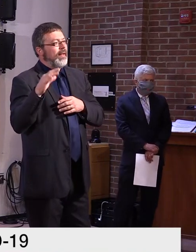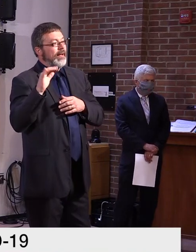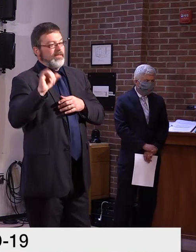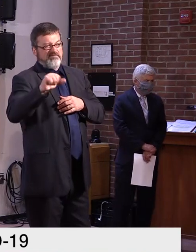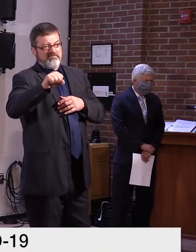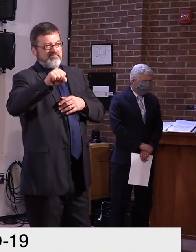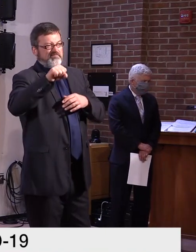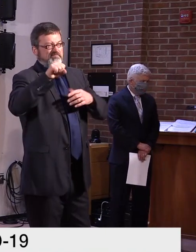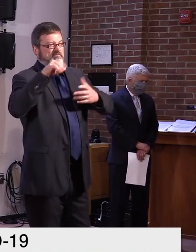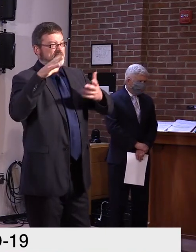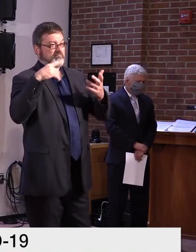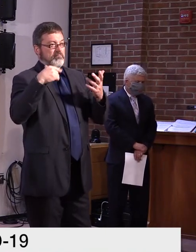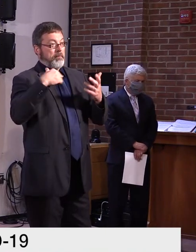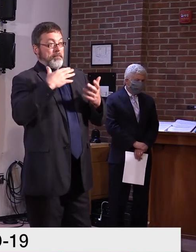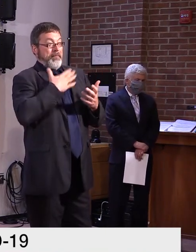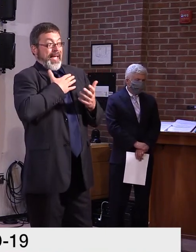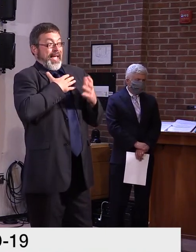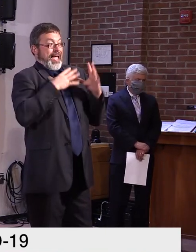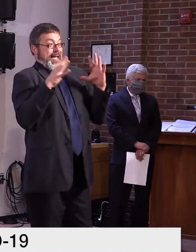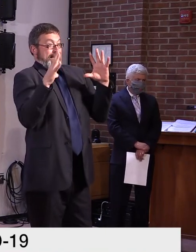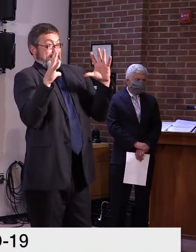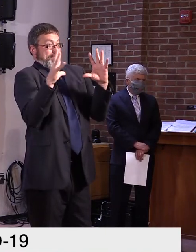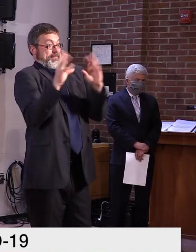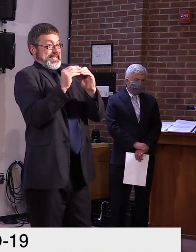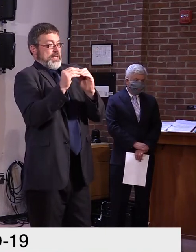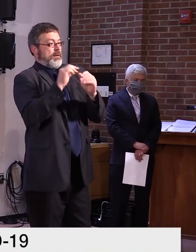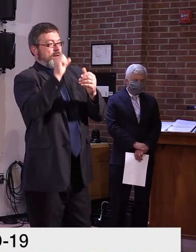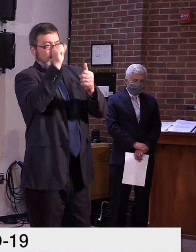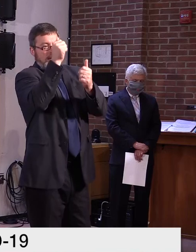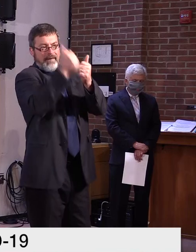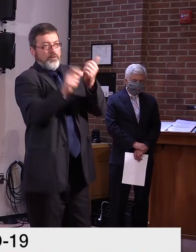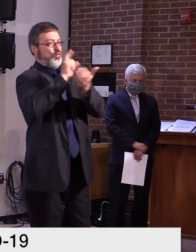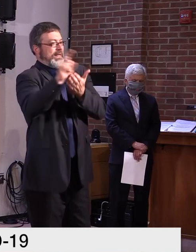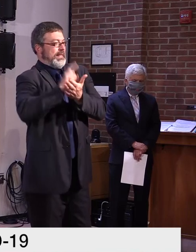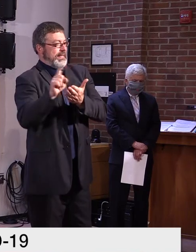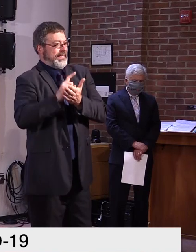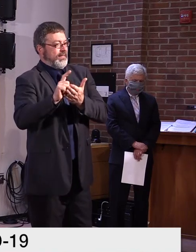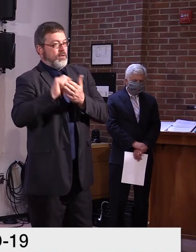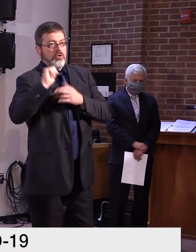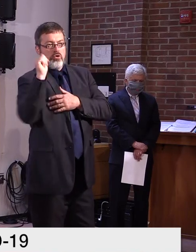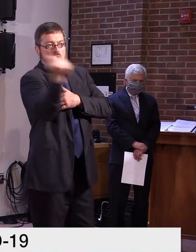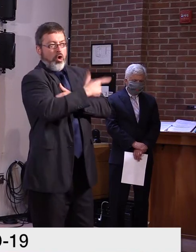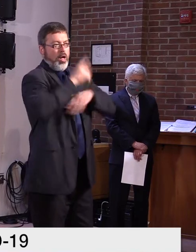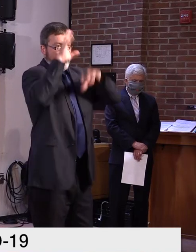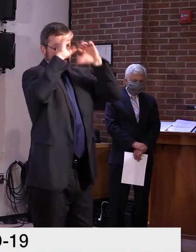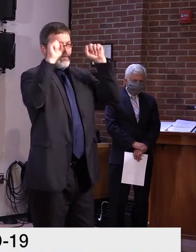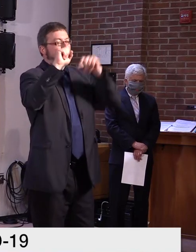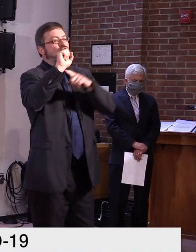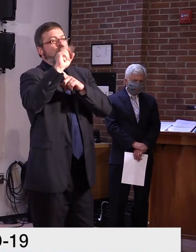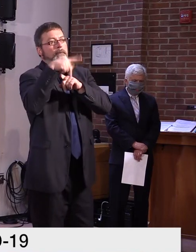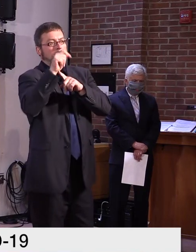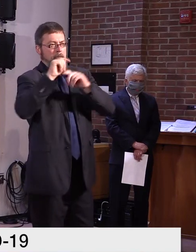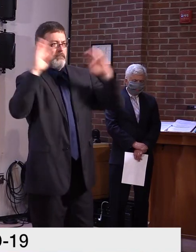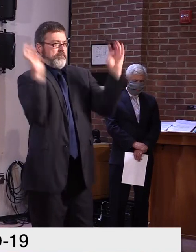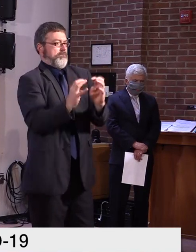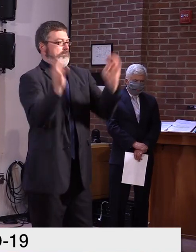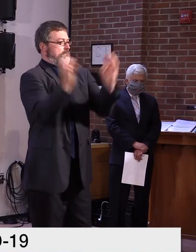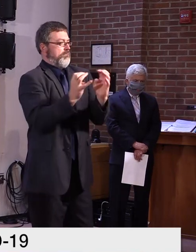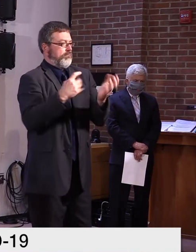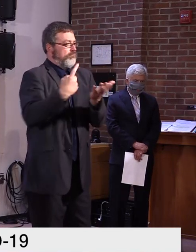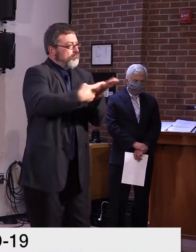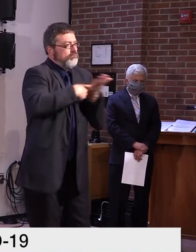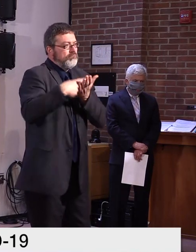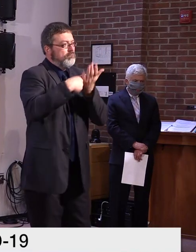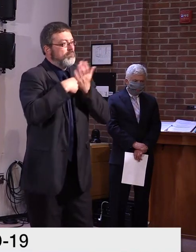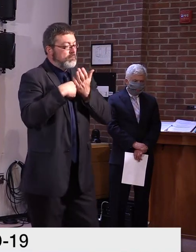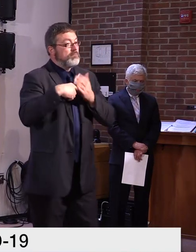the emergency response. Uh, so we stay closely attached on a variety of issues. Um, my general impression and what I heard from yesterday is that things are